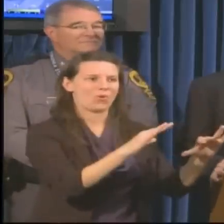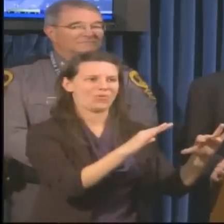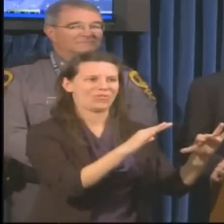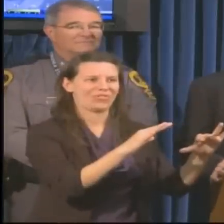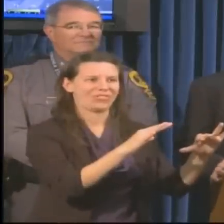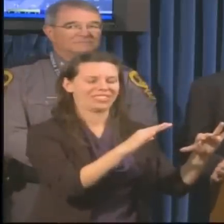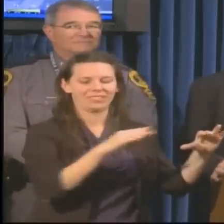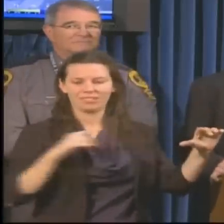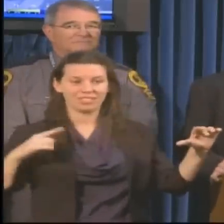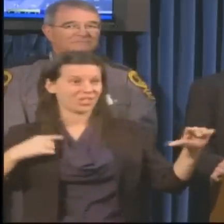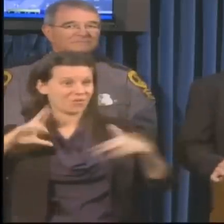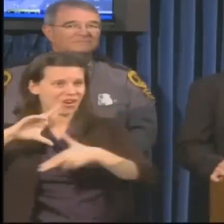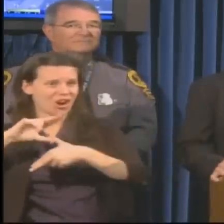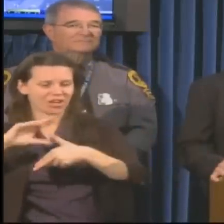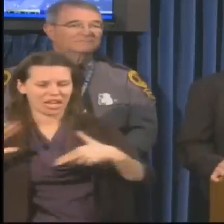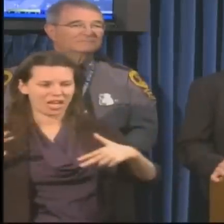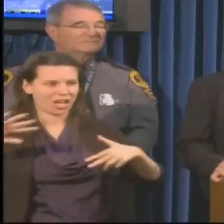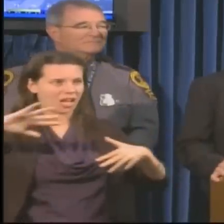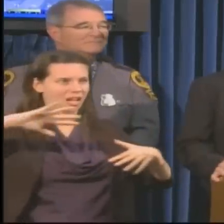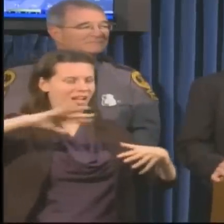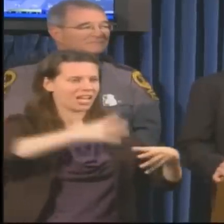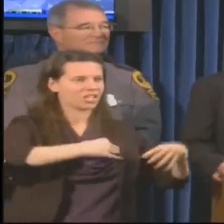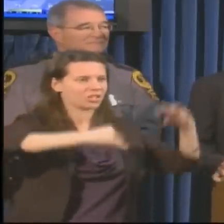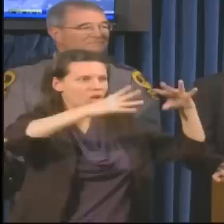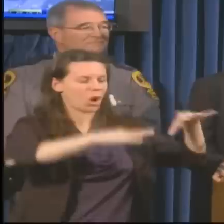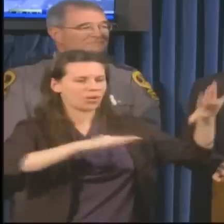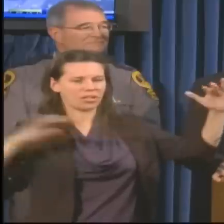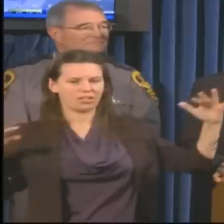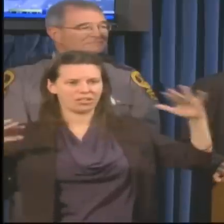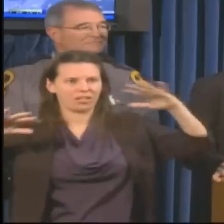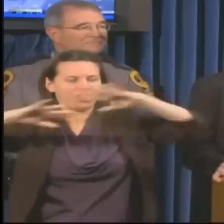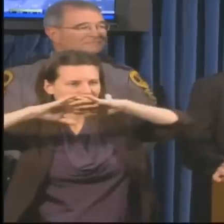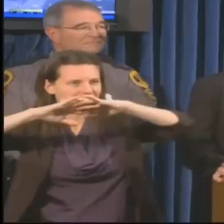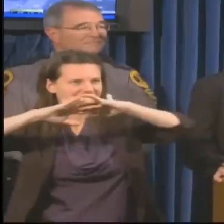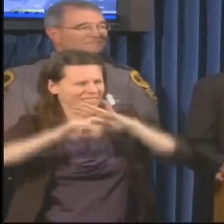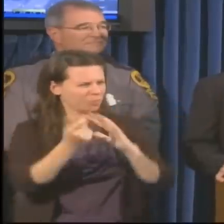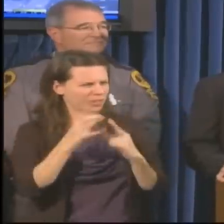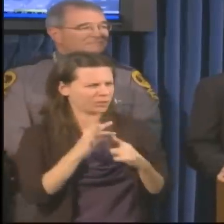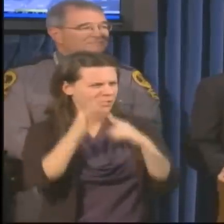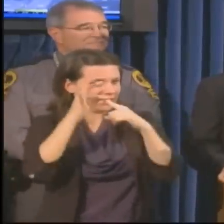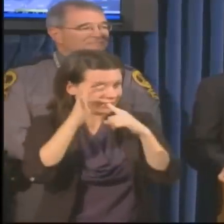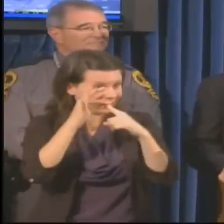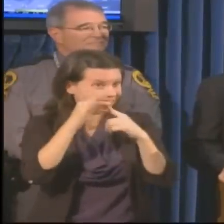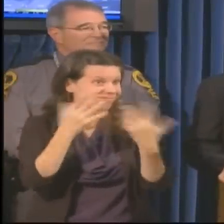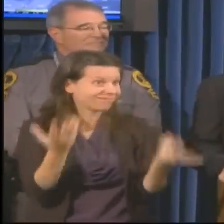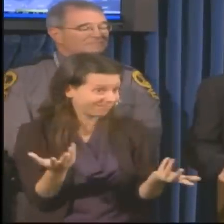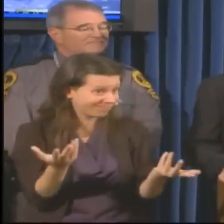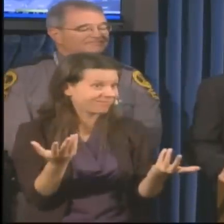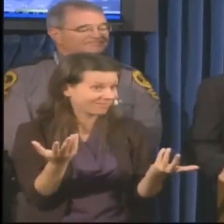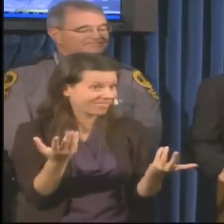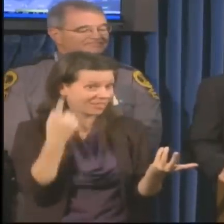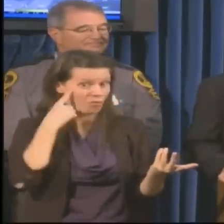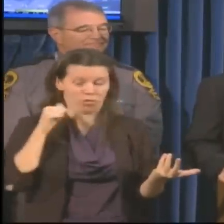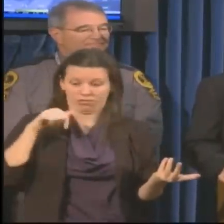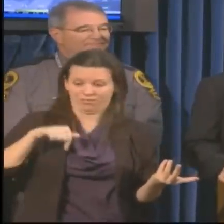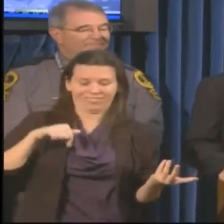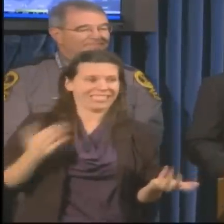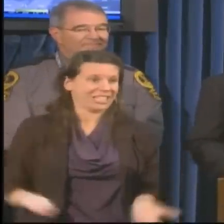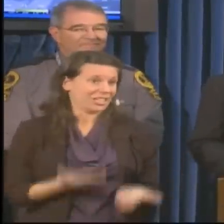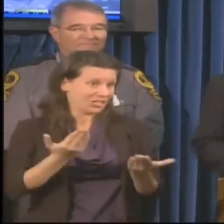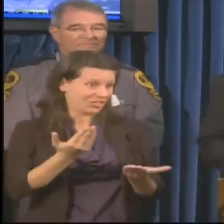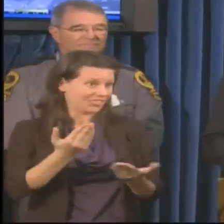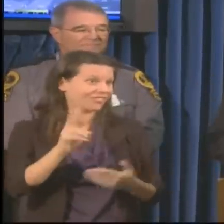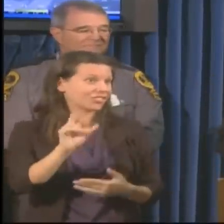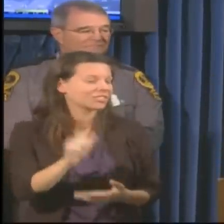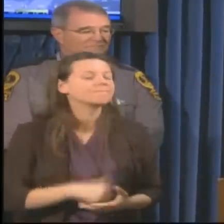higher amounts in the higher elevations. And so it's a very unique weather event this late in the season for the people of Virginia. So